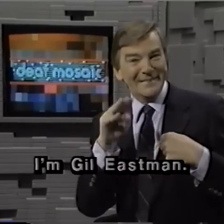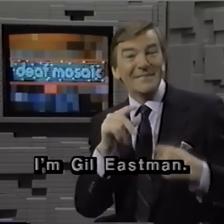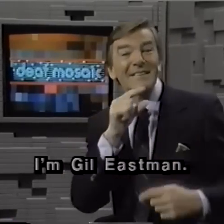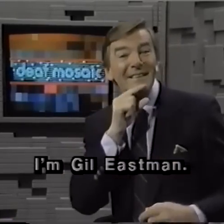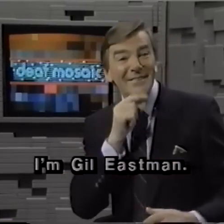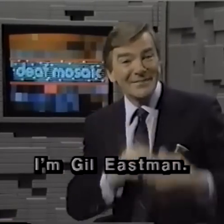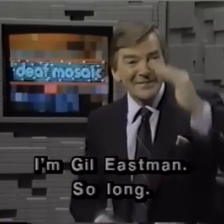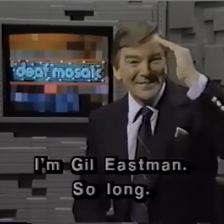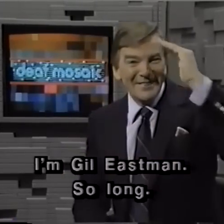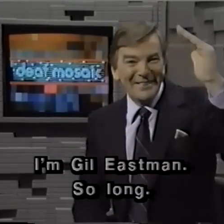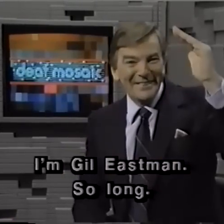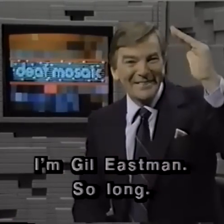So long.